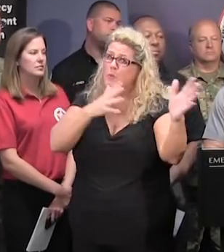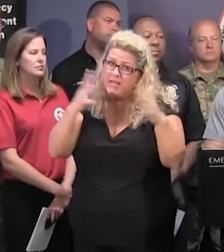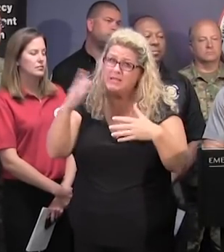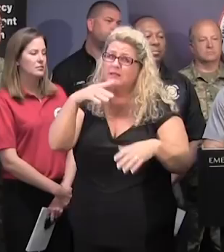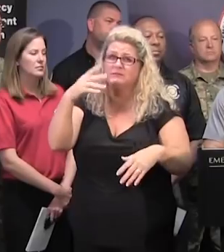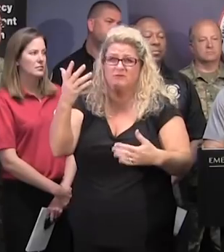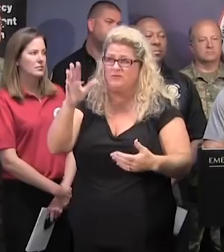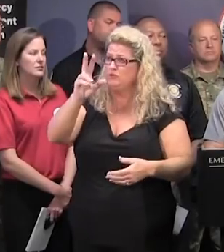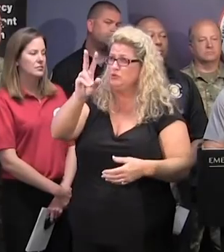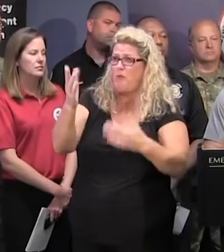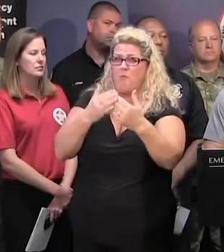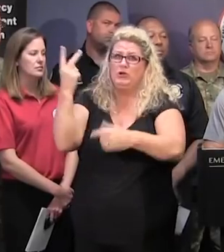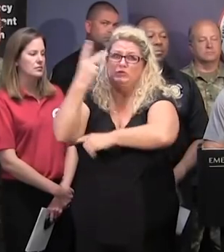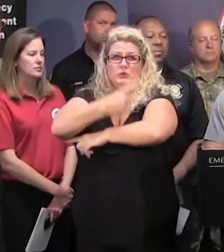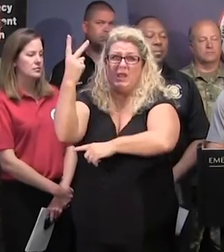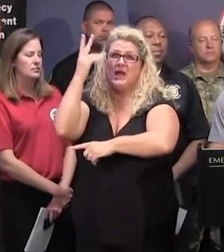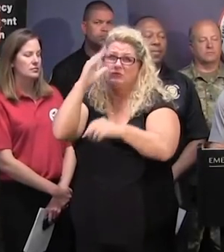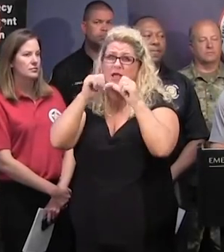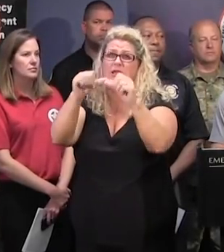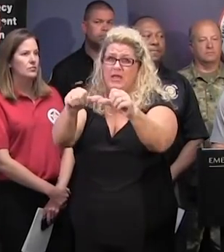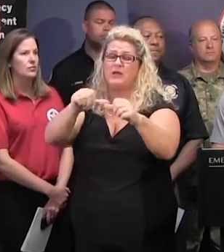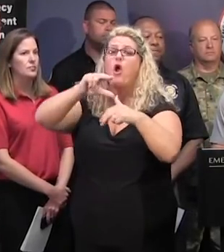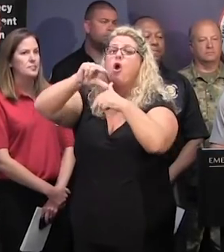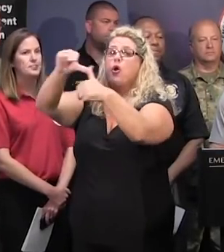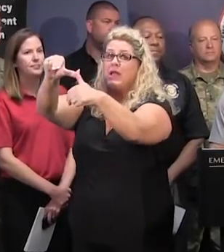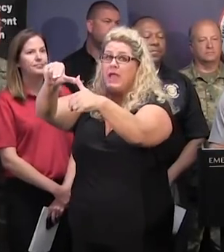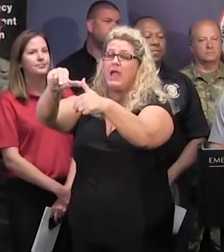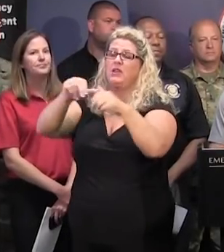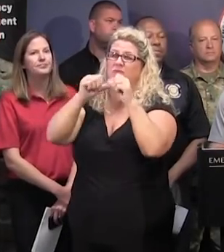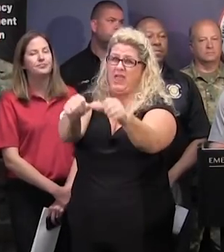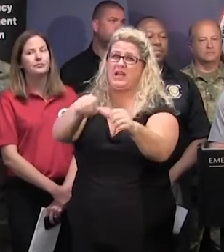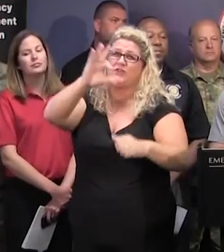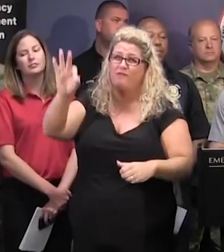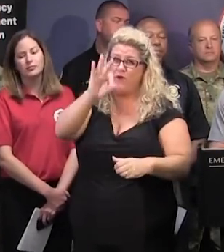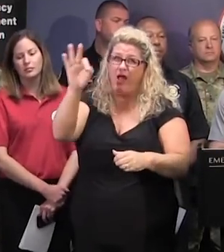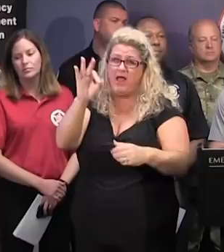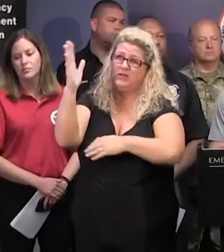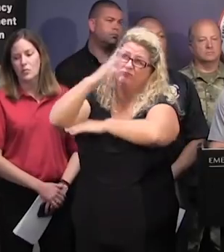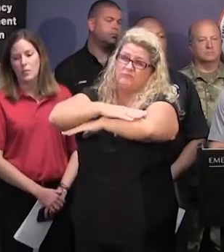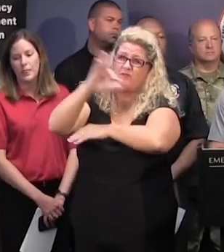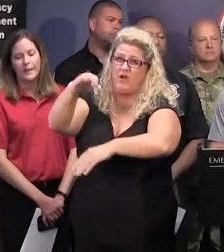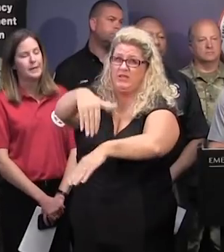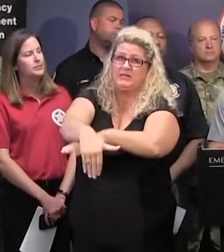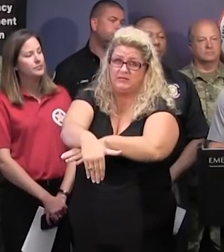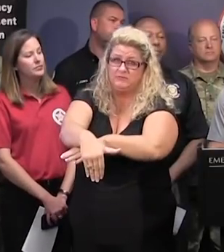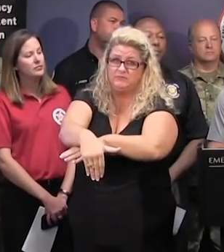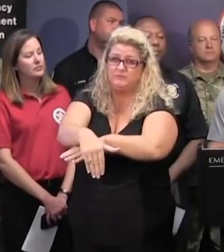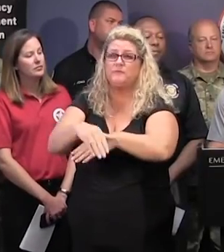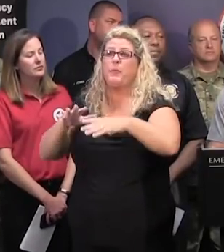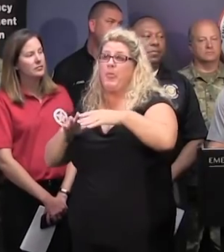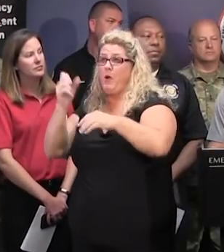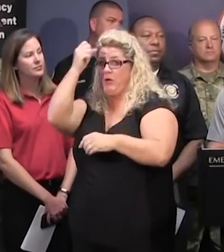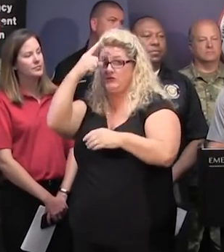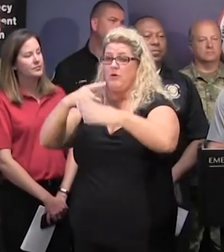expected for nearly two days and hurricane winds expected much of Friday and Friday evening. Elsewhere, damaging winds could